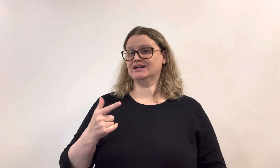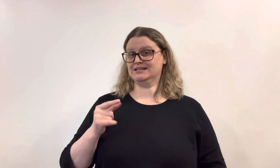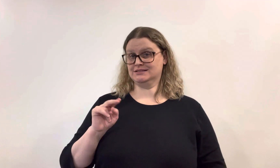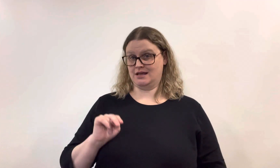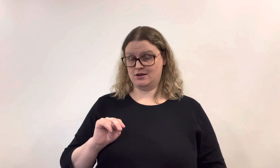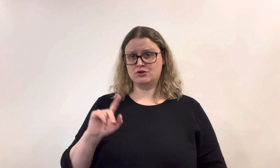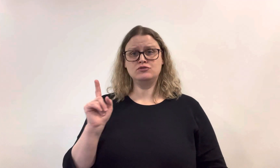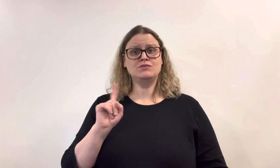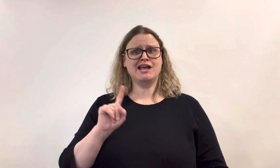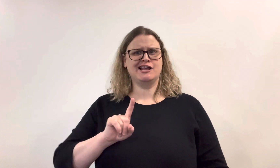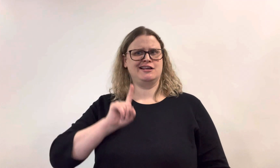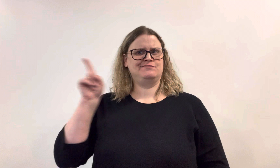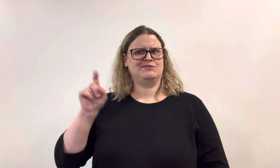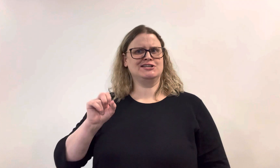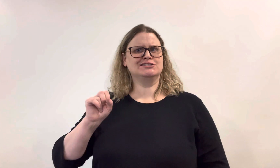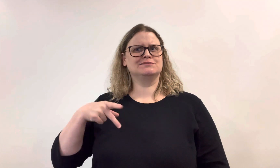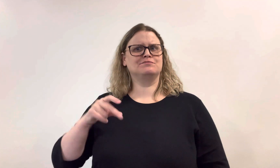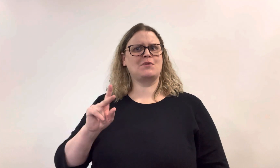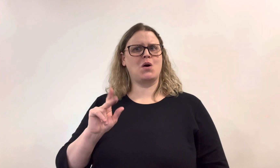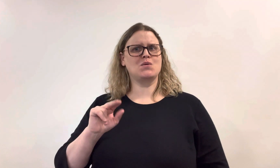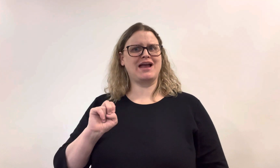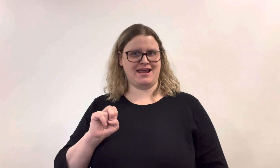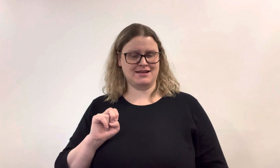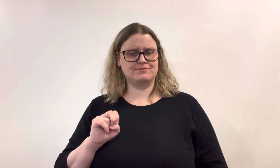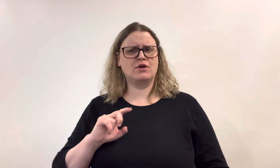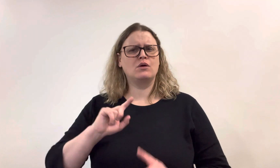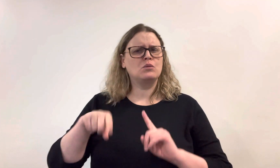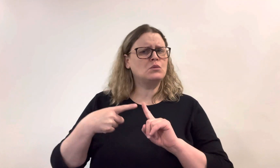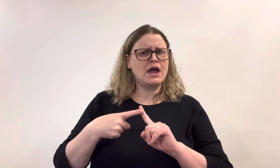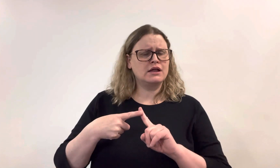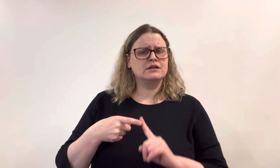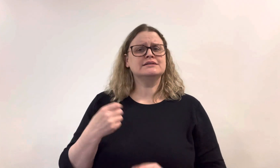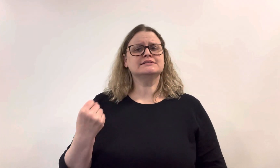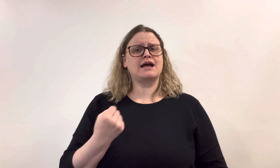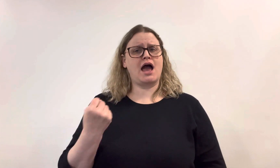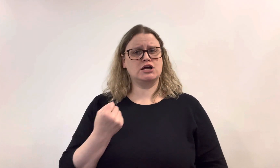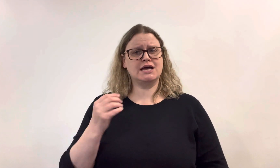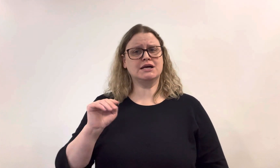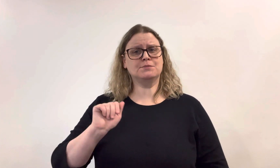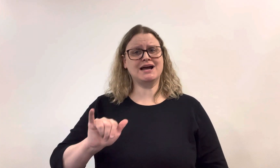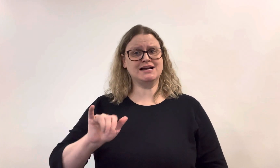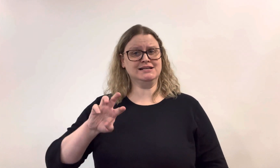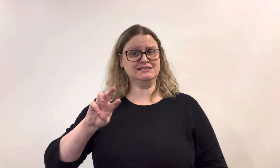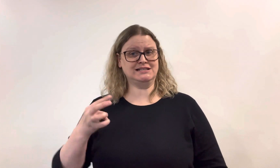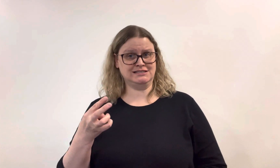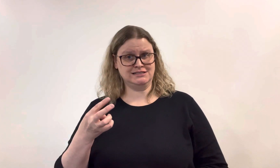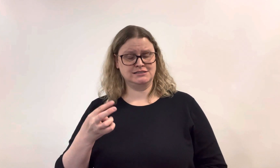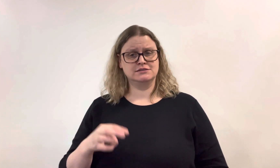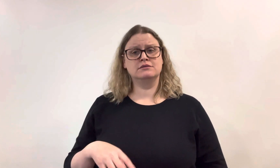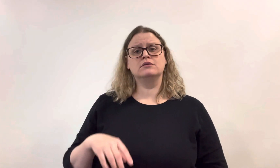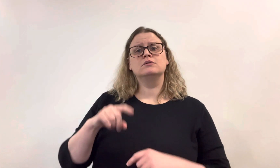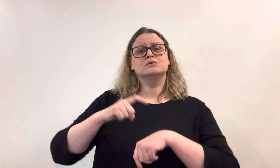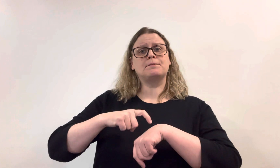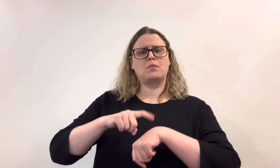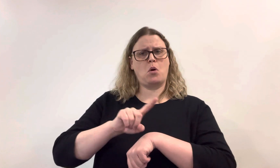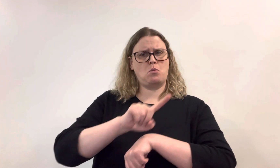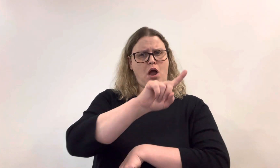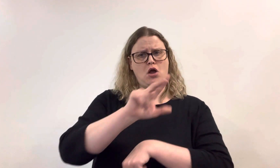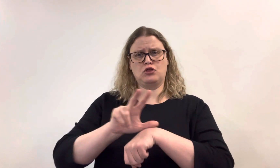Covington in Spokane on Saturday, May 6th from